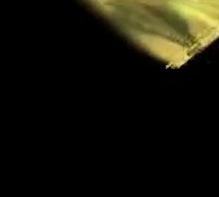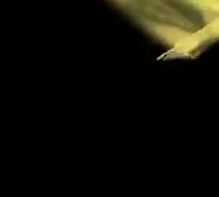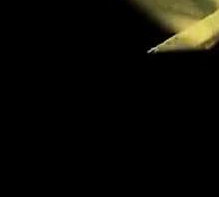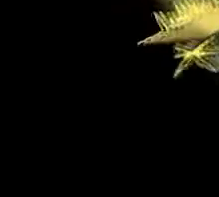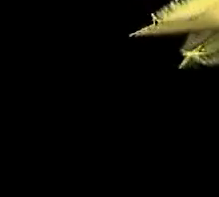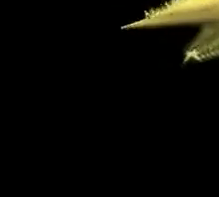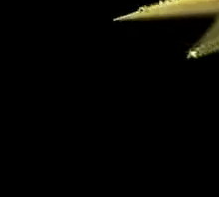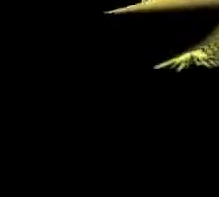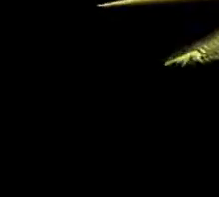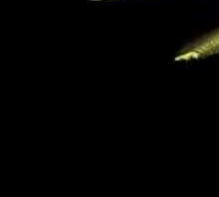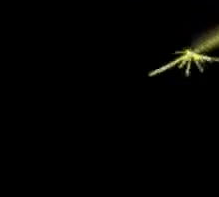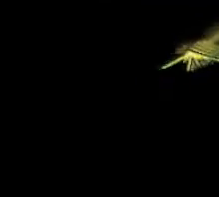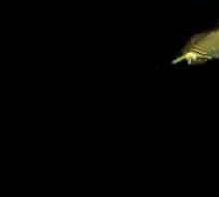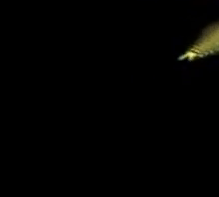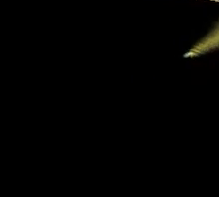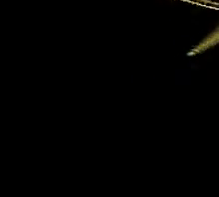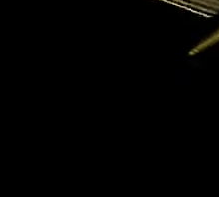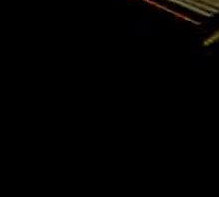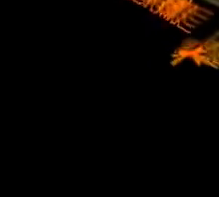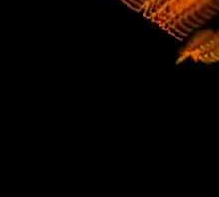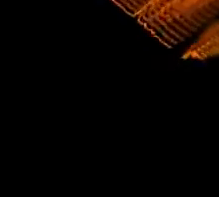Do I have they any of it? Do I